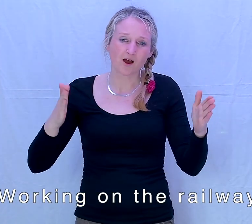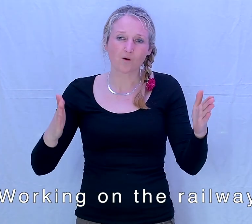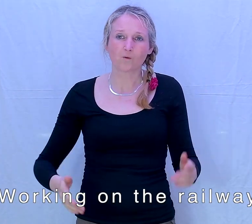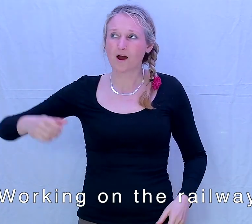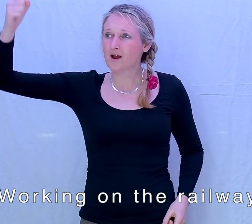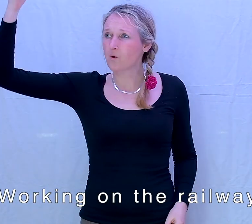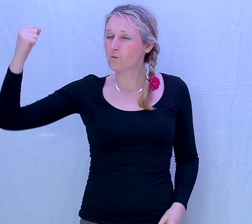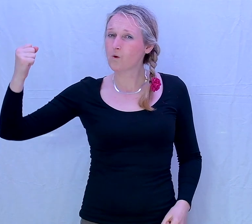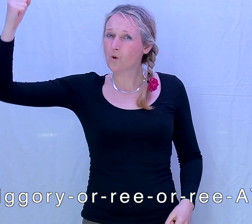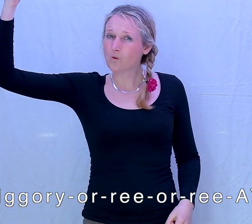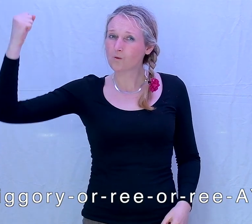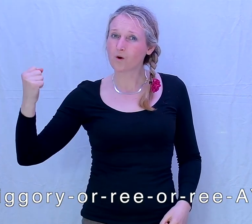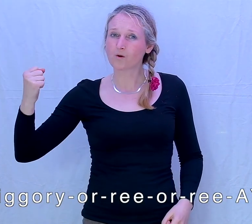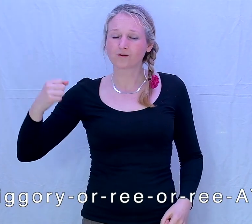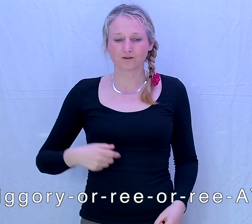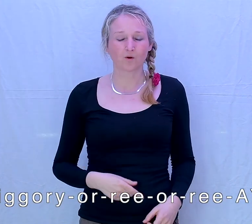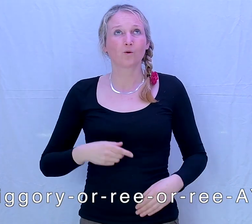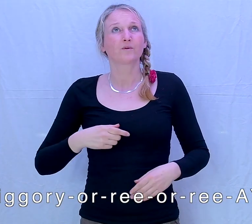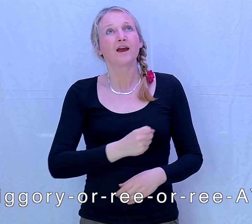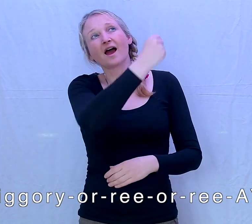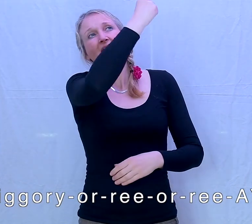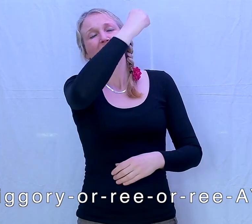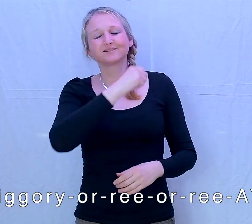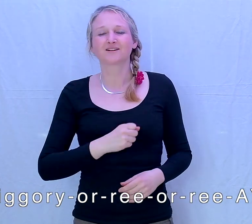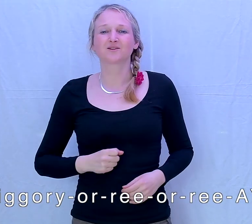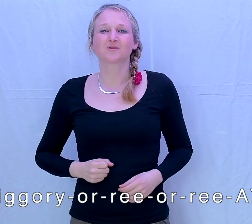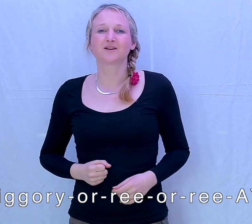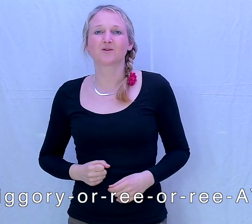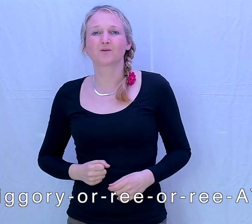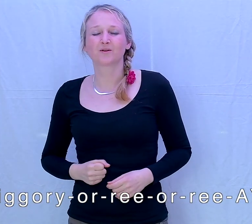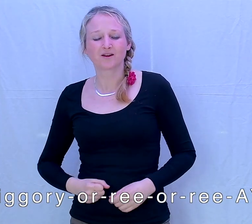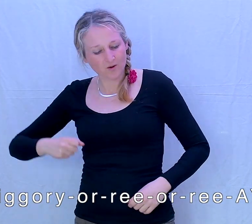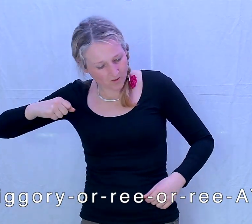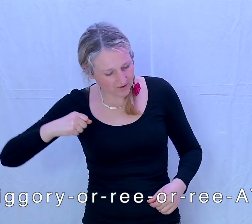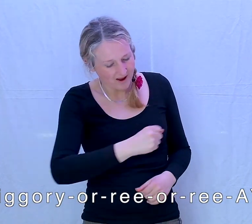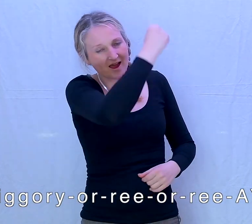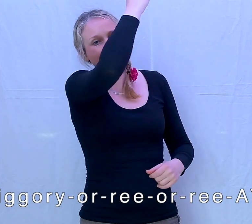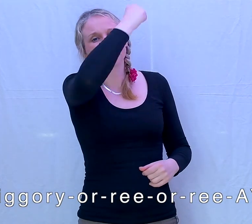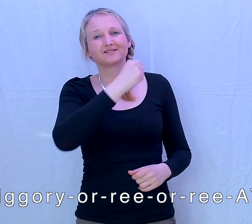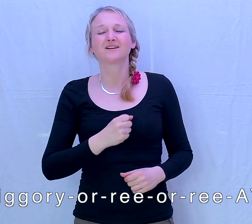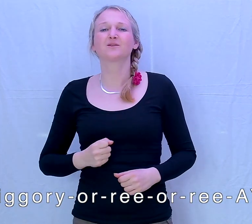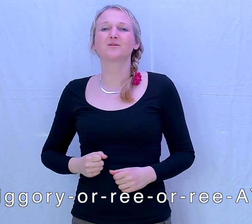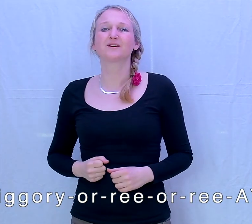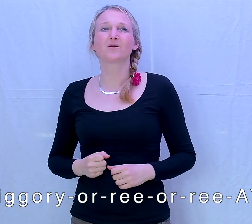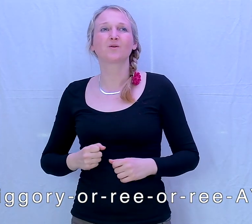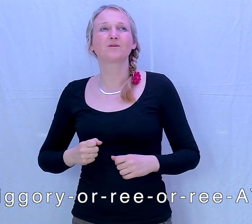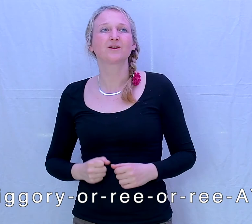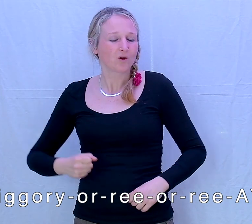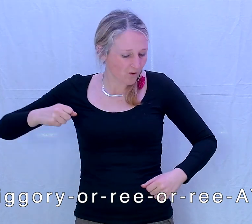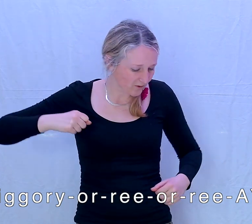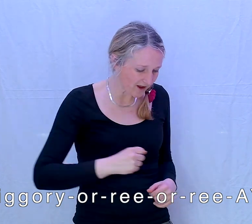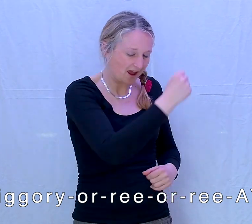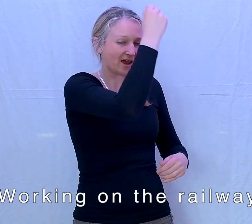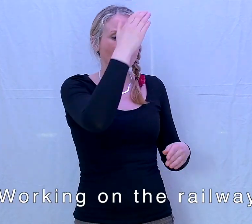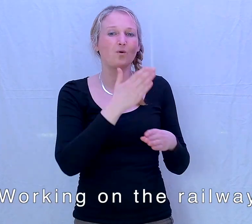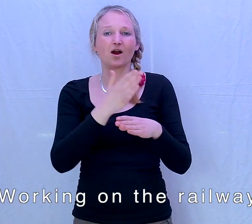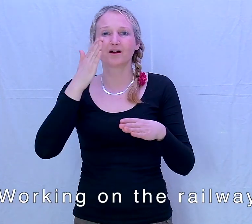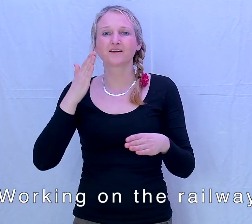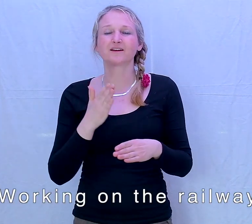railway Tiggery-orey-orey-ay Tiggery-orey-orey-ay Tiggery-orey-orey-ay Working